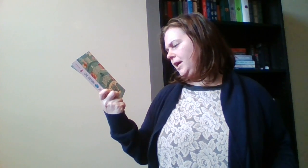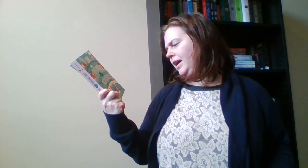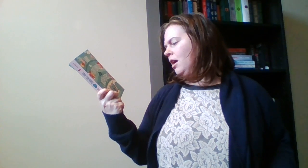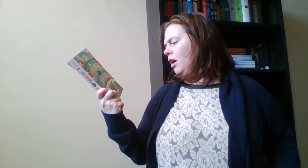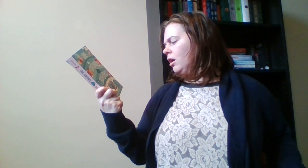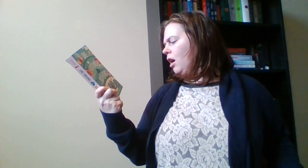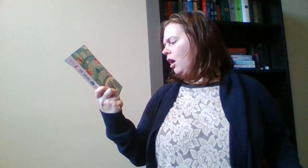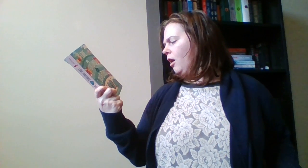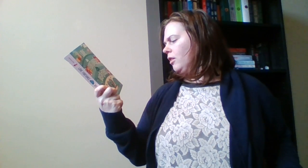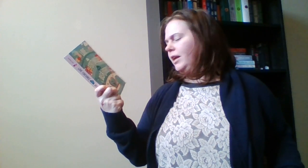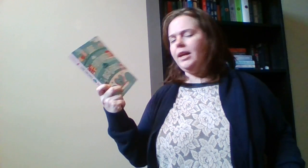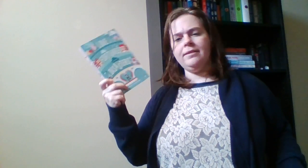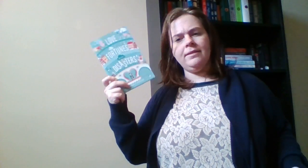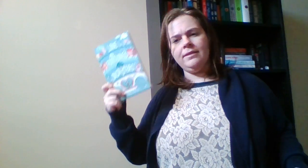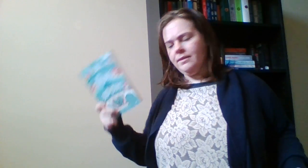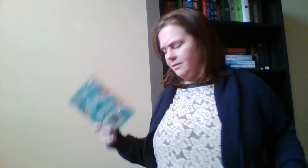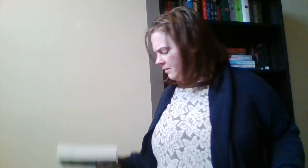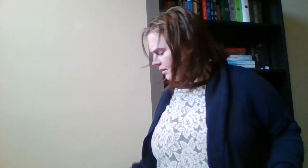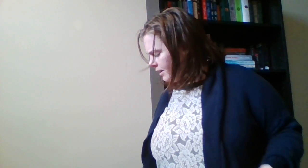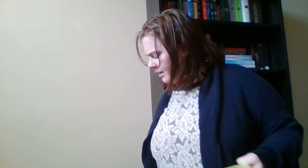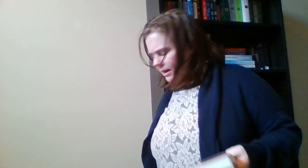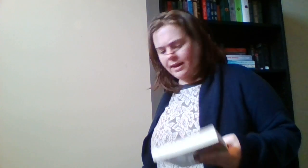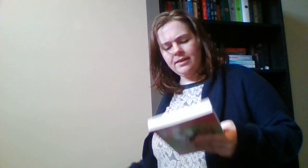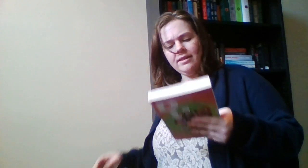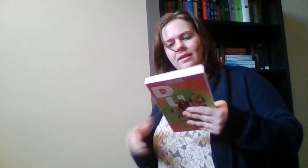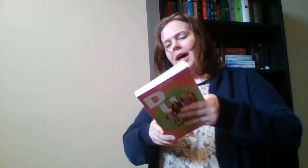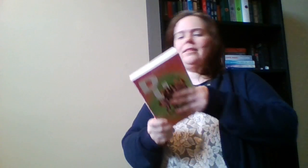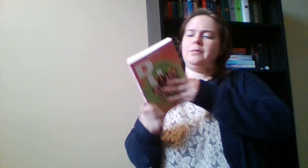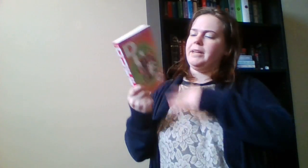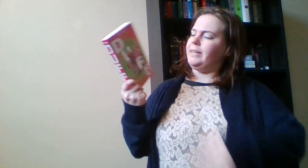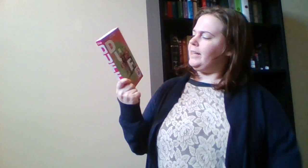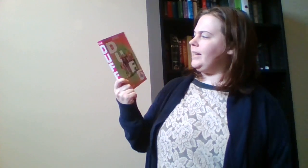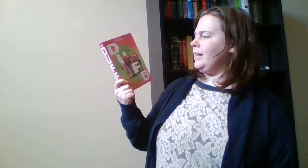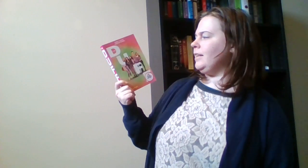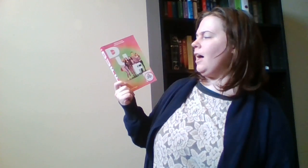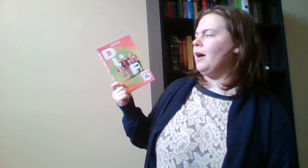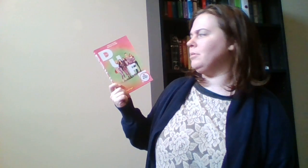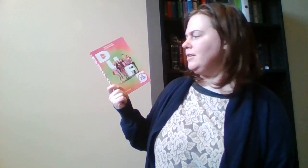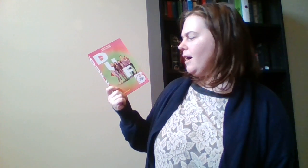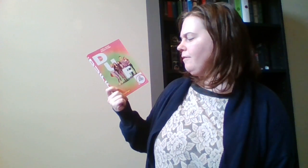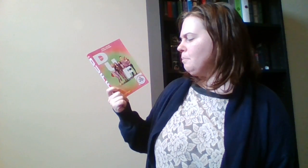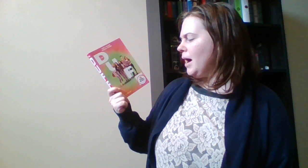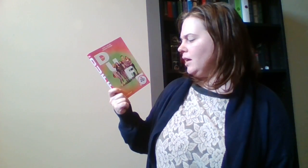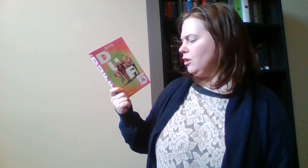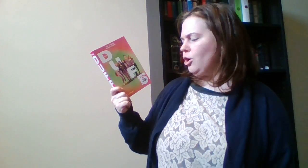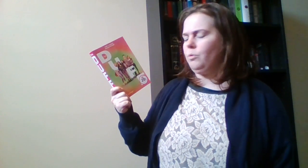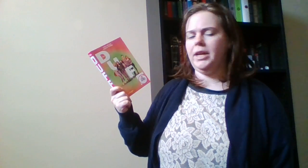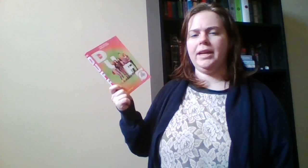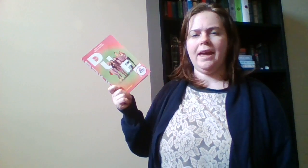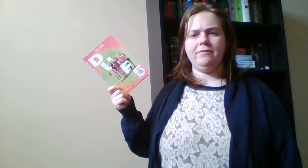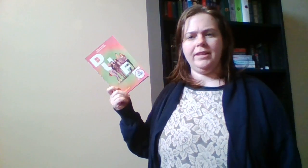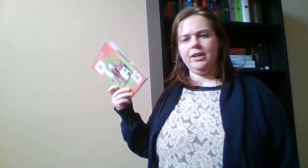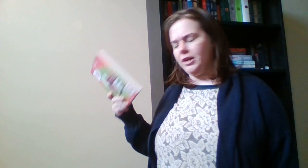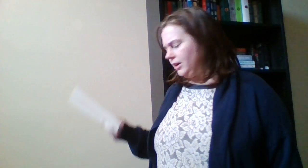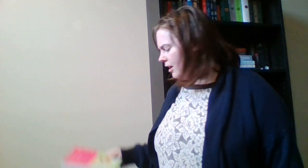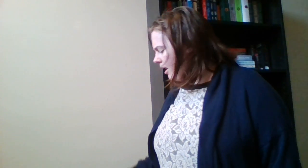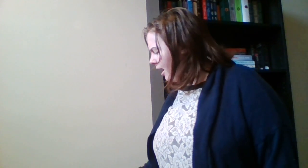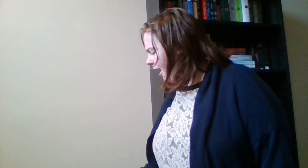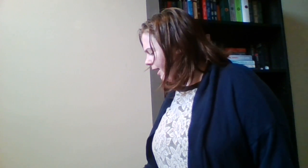Carlis. And then the last one, The Duff by Cody Keflinger. I